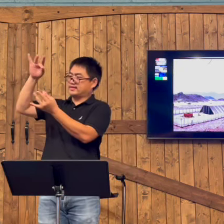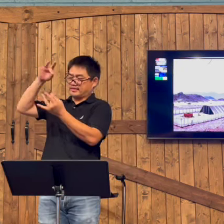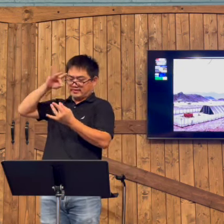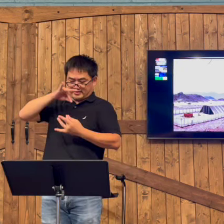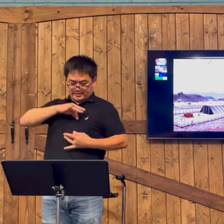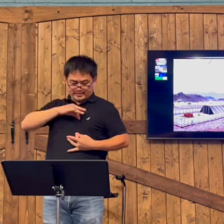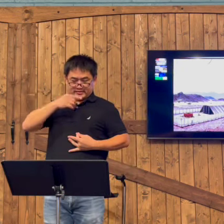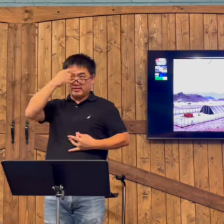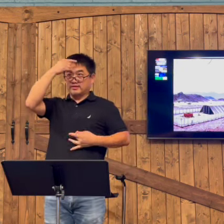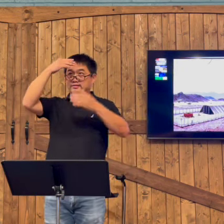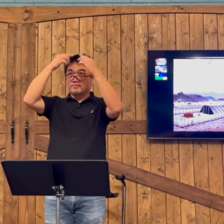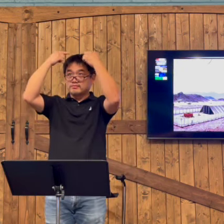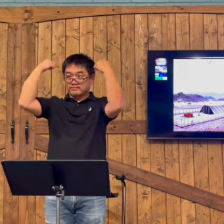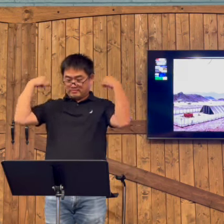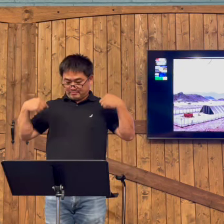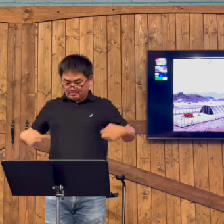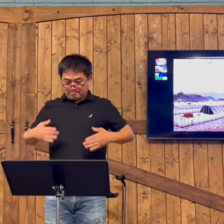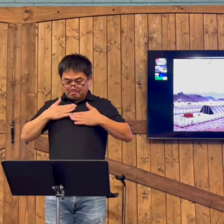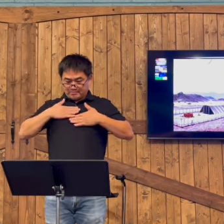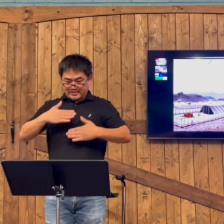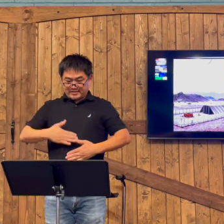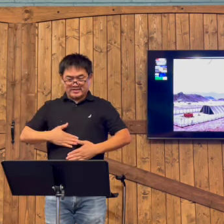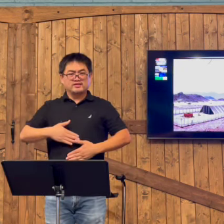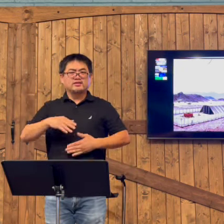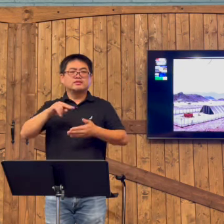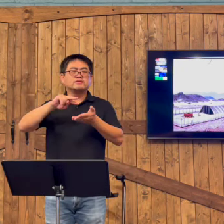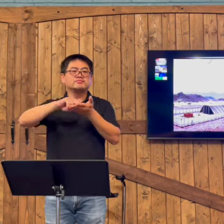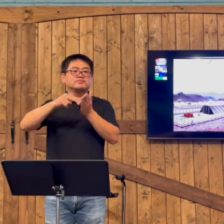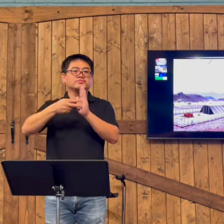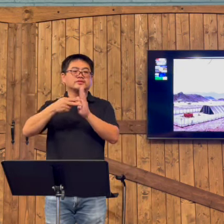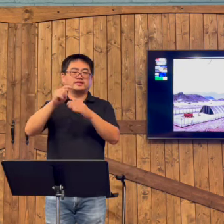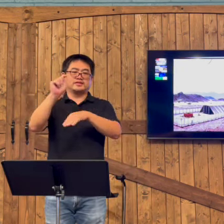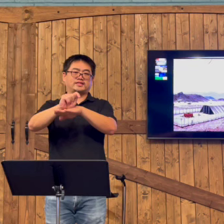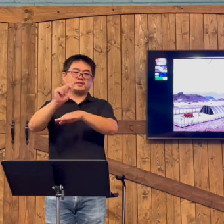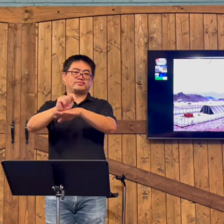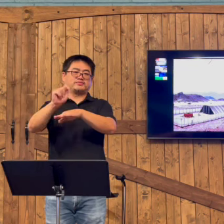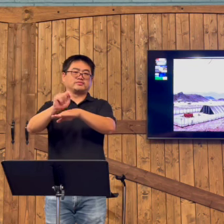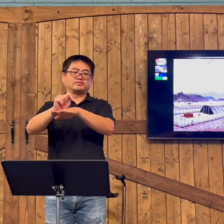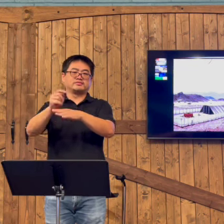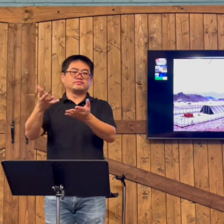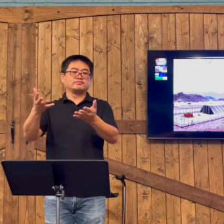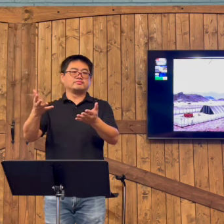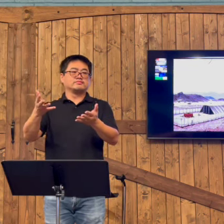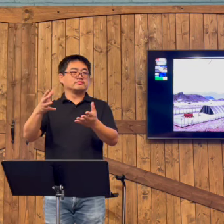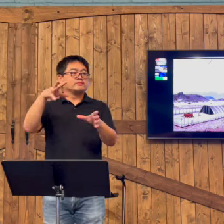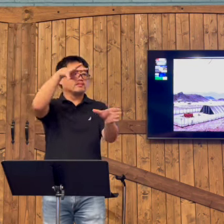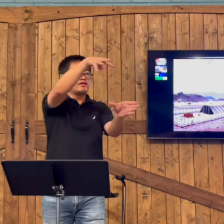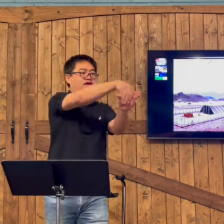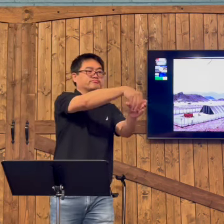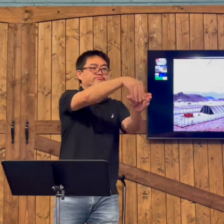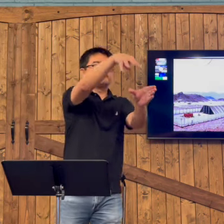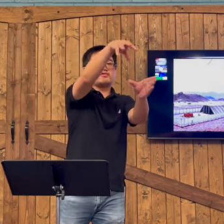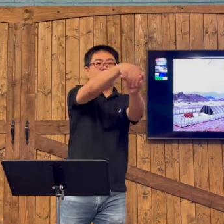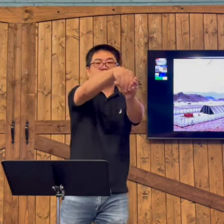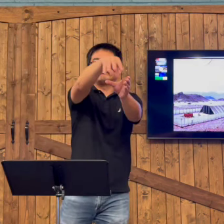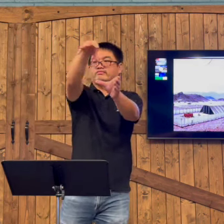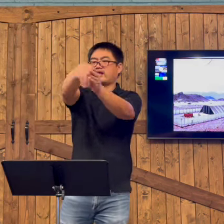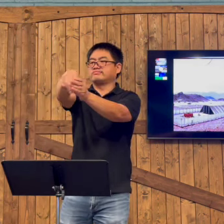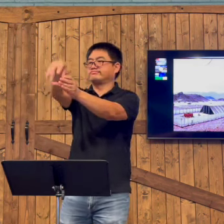The Holy Spirit was in the temple back then. But in today's world, the temple is in us. God's Spirit is